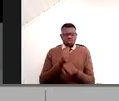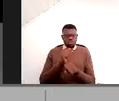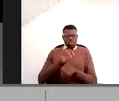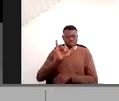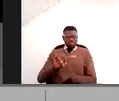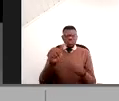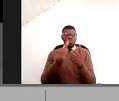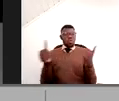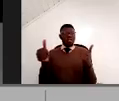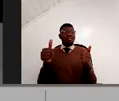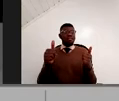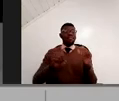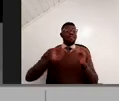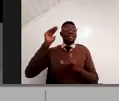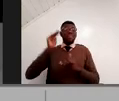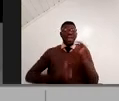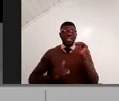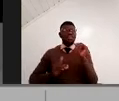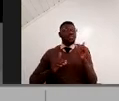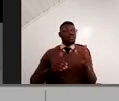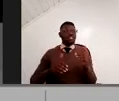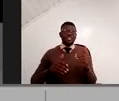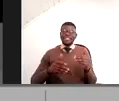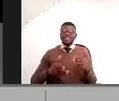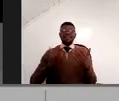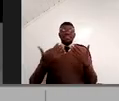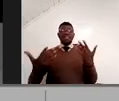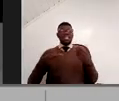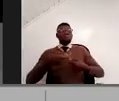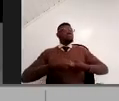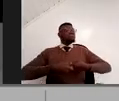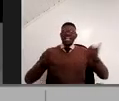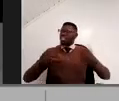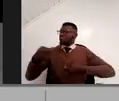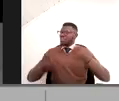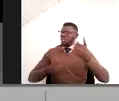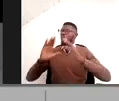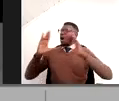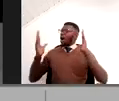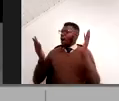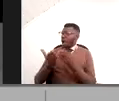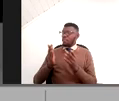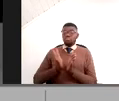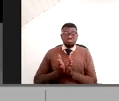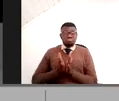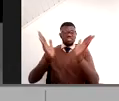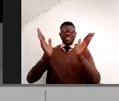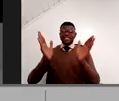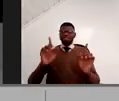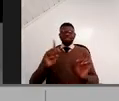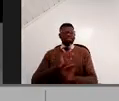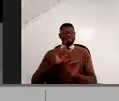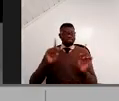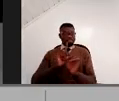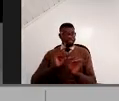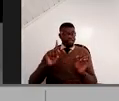just throwing your product around the world. And also find out how important